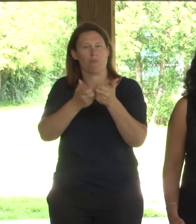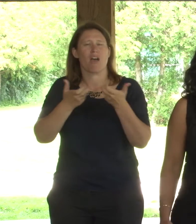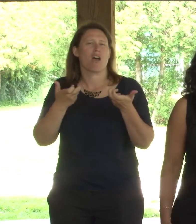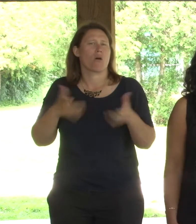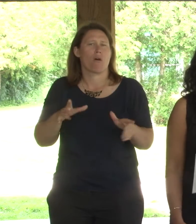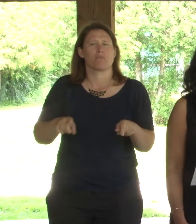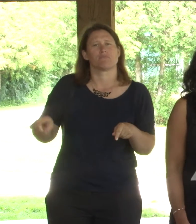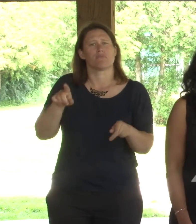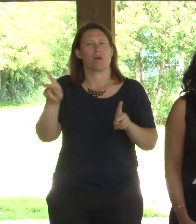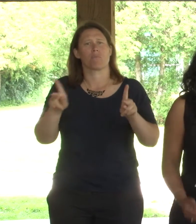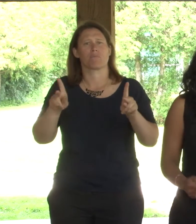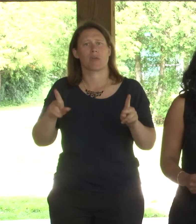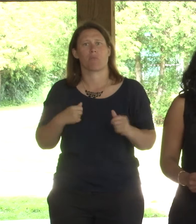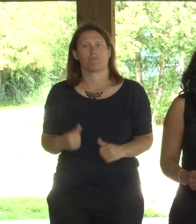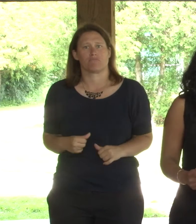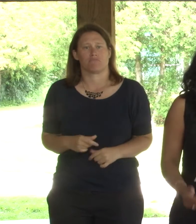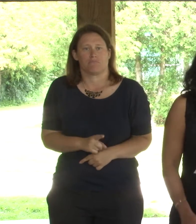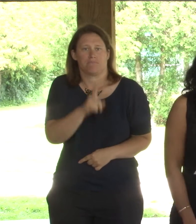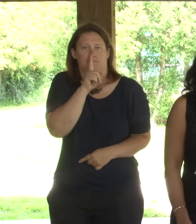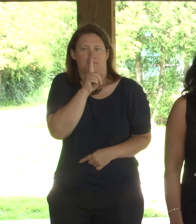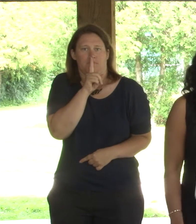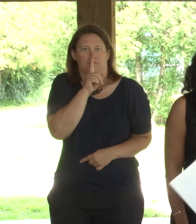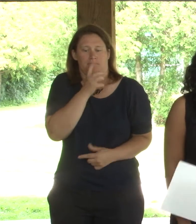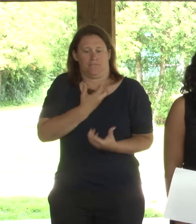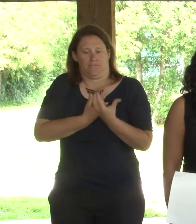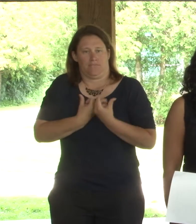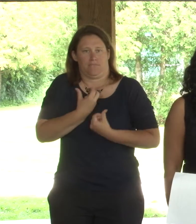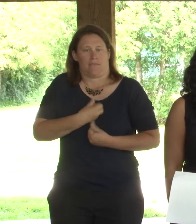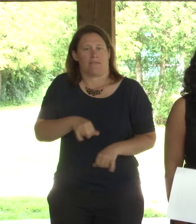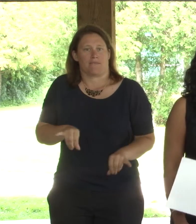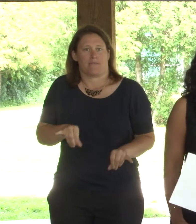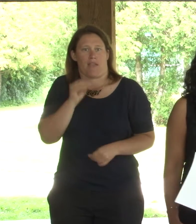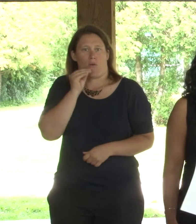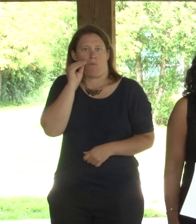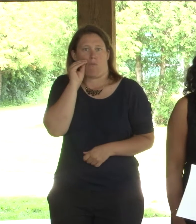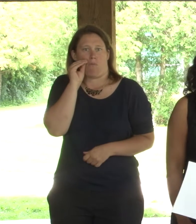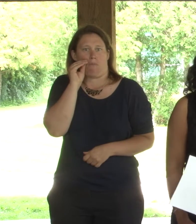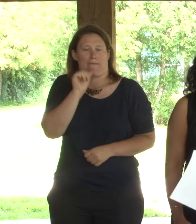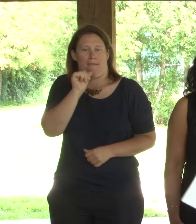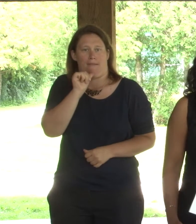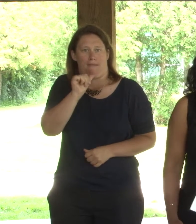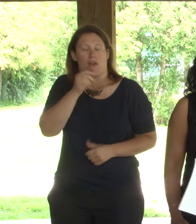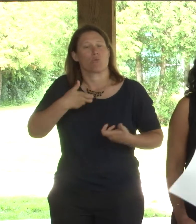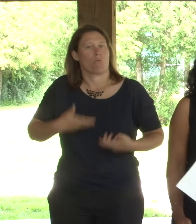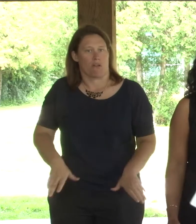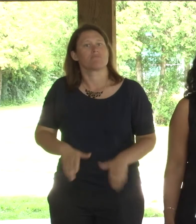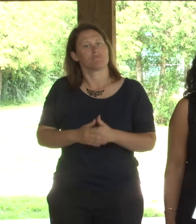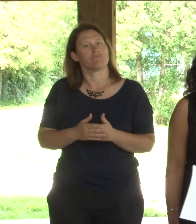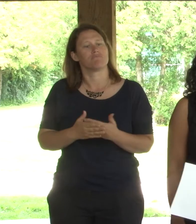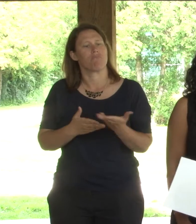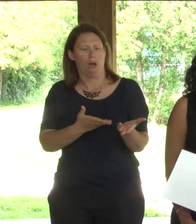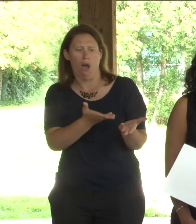just don't be active at all. We have products from adult briefs, adult pull-ups, adult pads from different